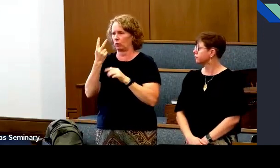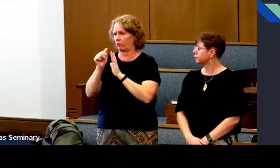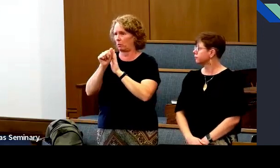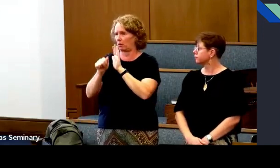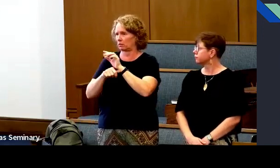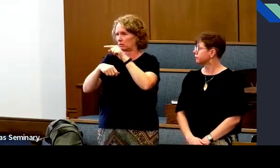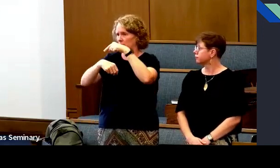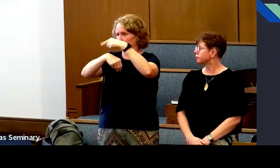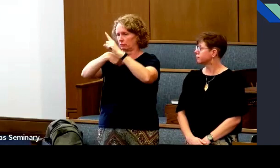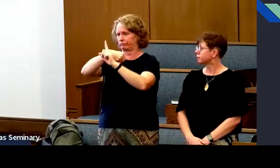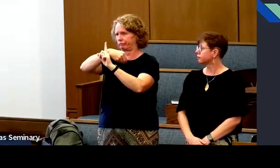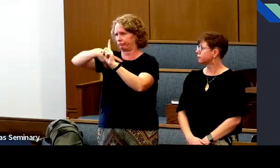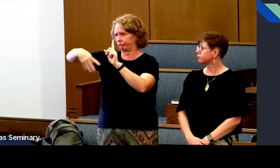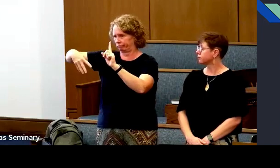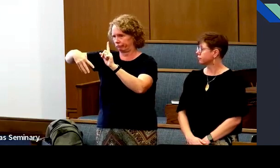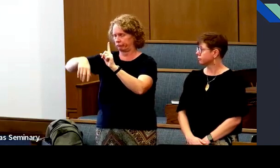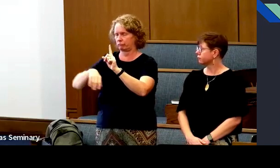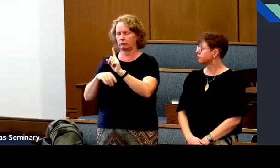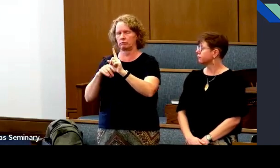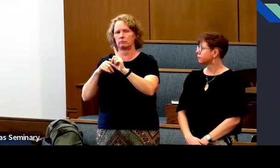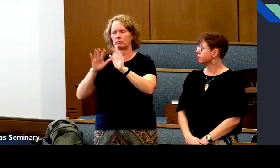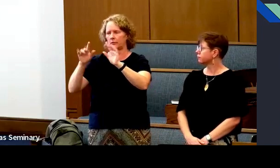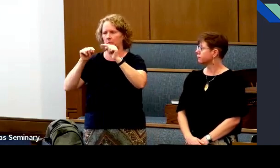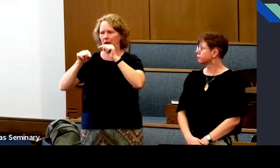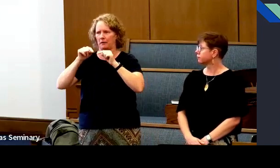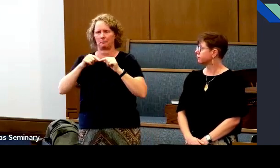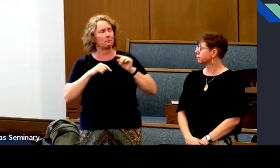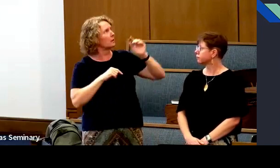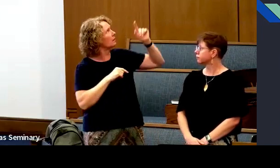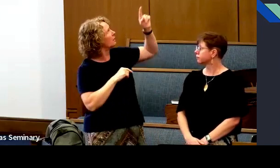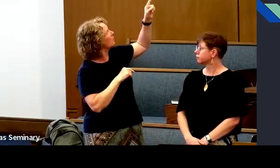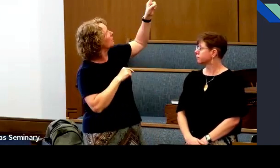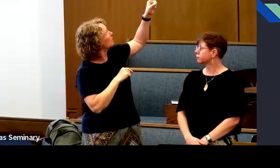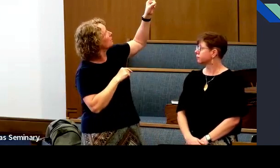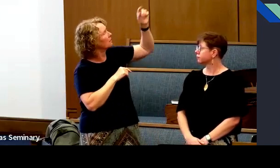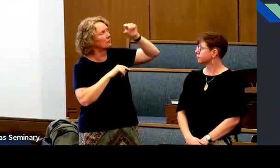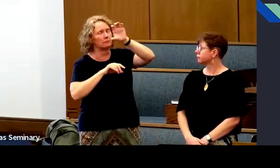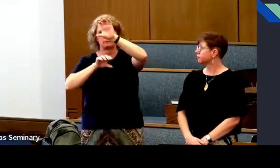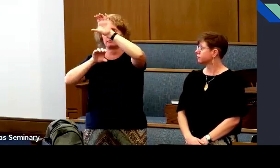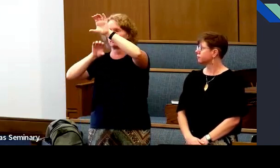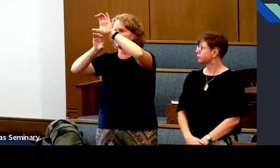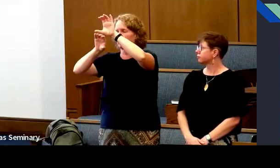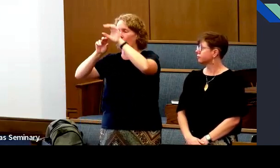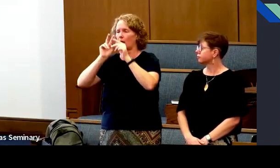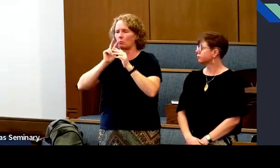Underneath, there's the 12 apostles. And let me back up.